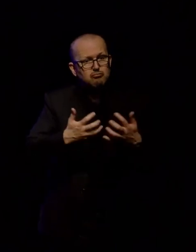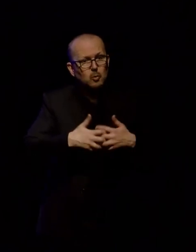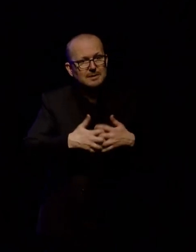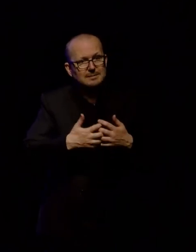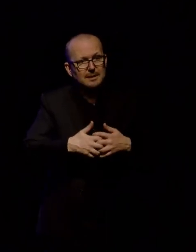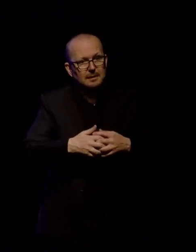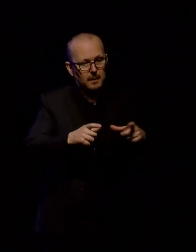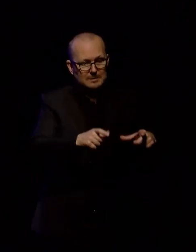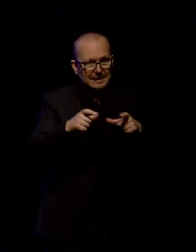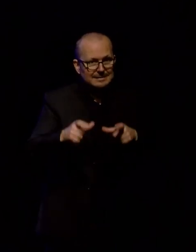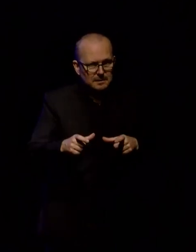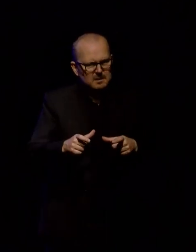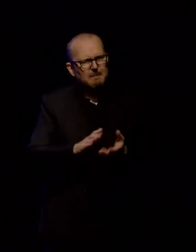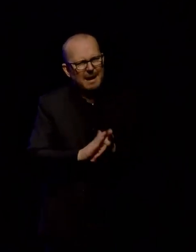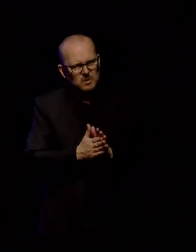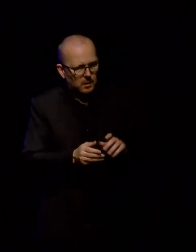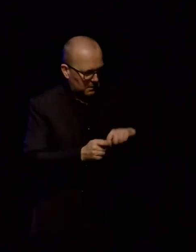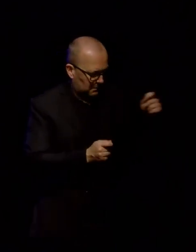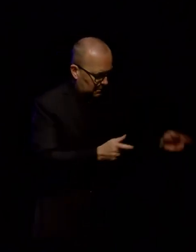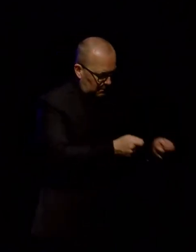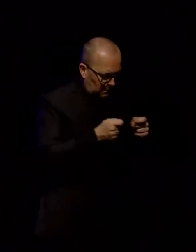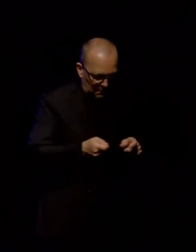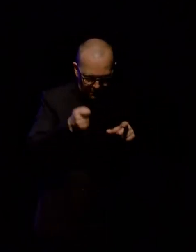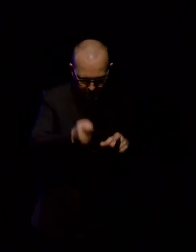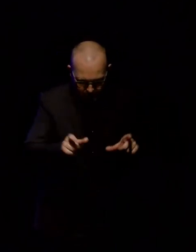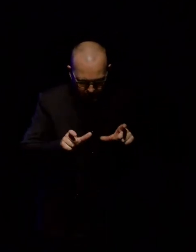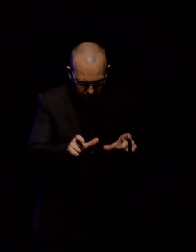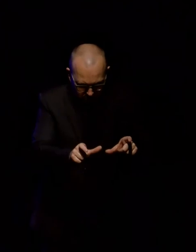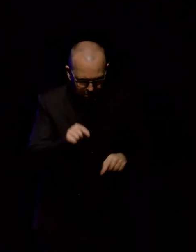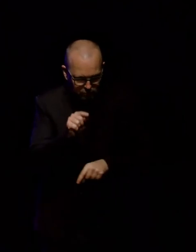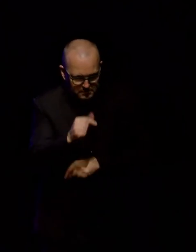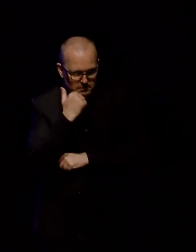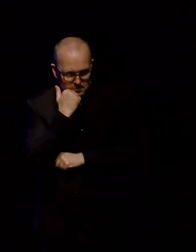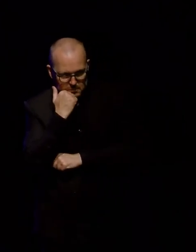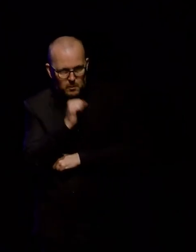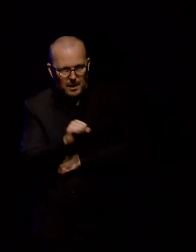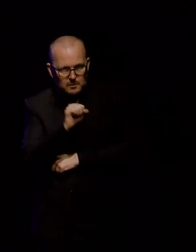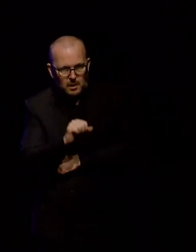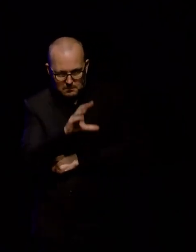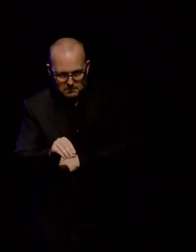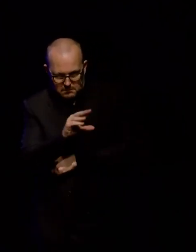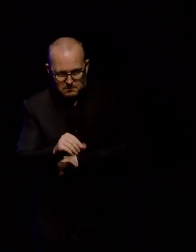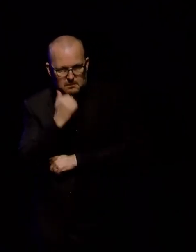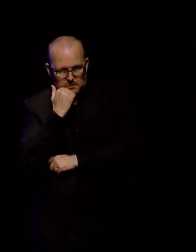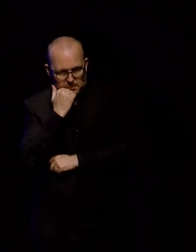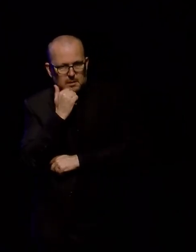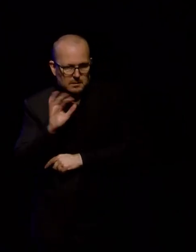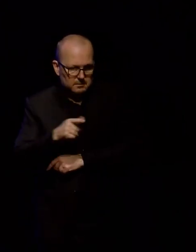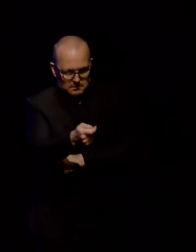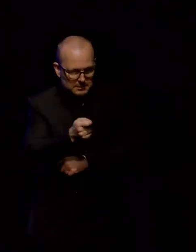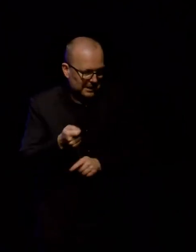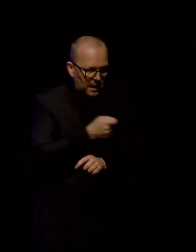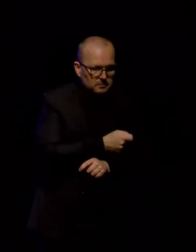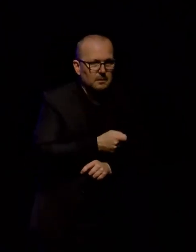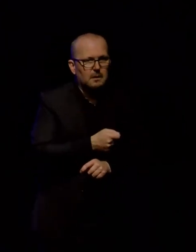very manual process. Take it out of the case, put it in the thingy, push the button, wait a bit, take it out. And also, due to the variations in kind of technical